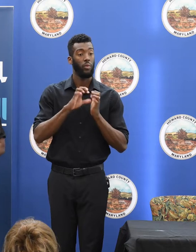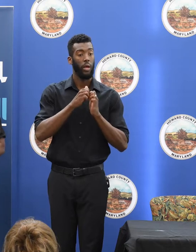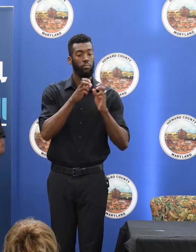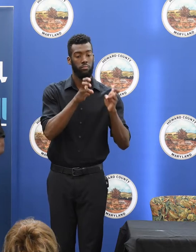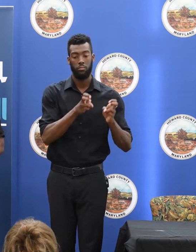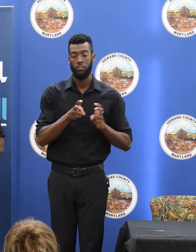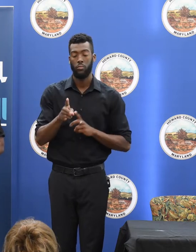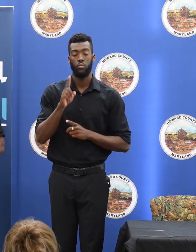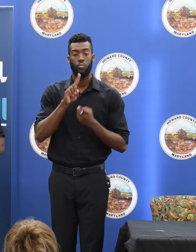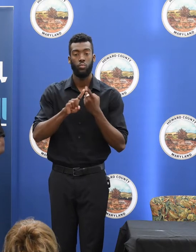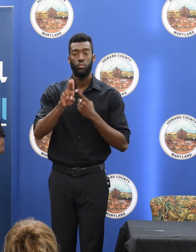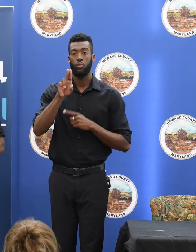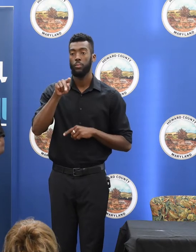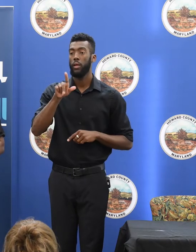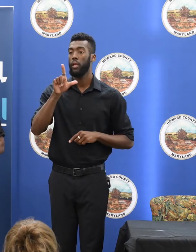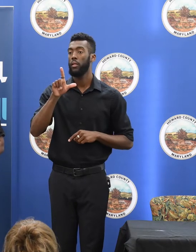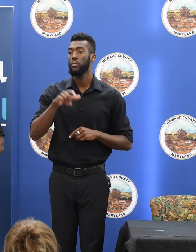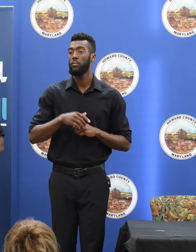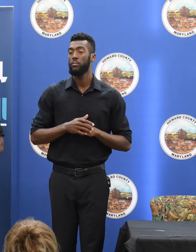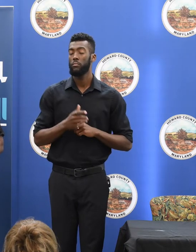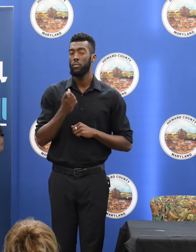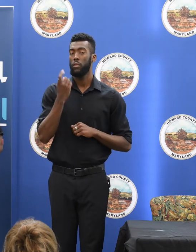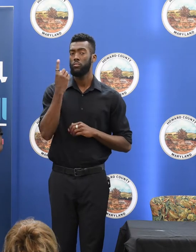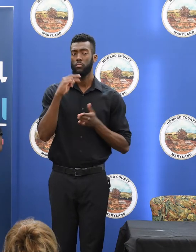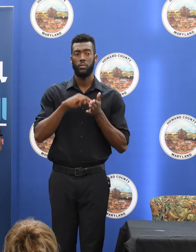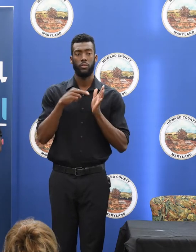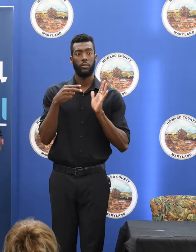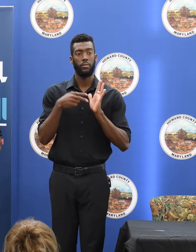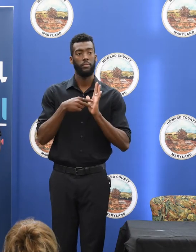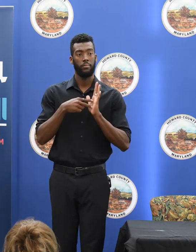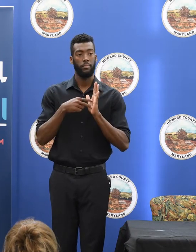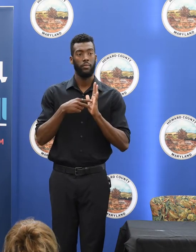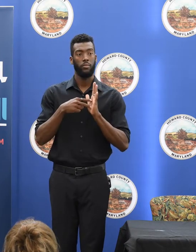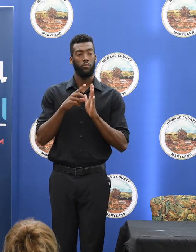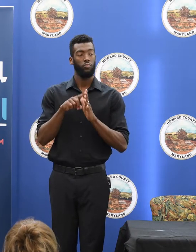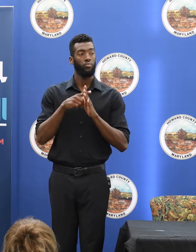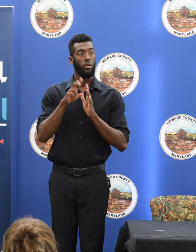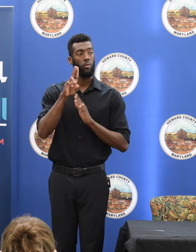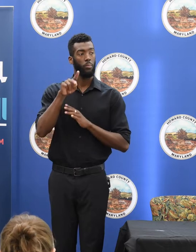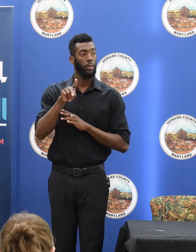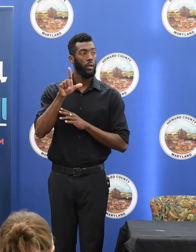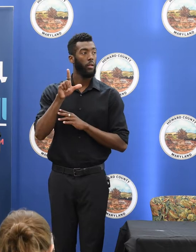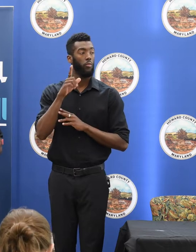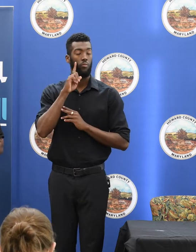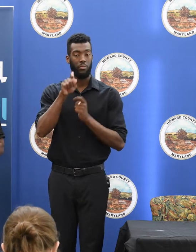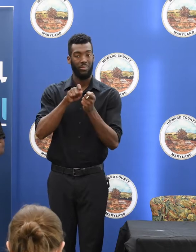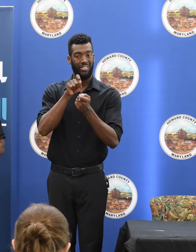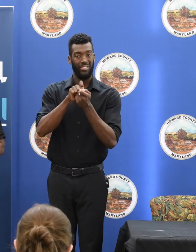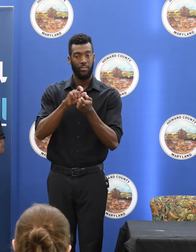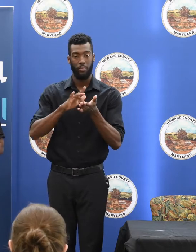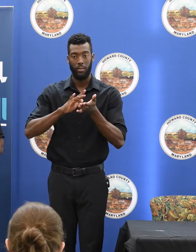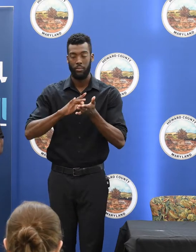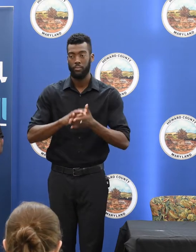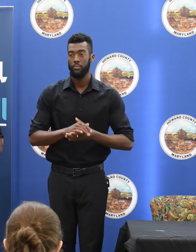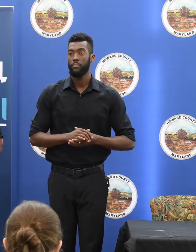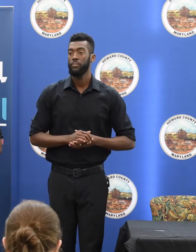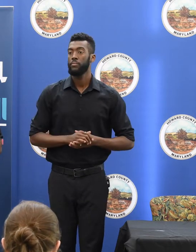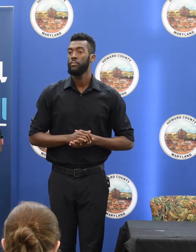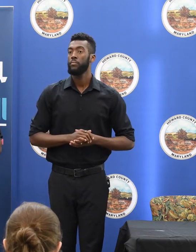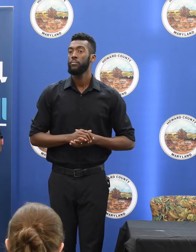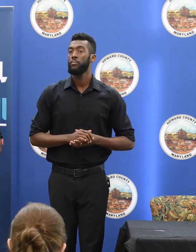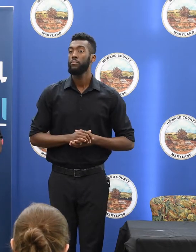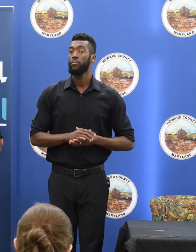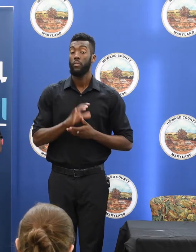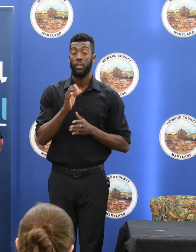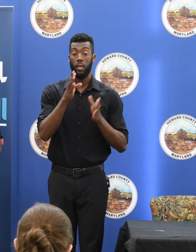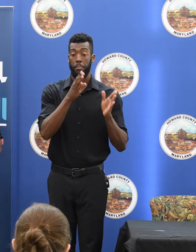recommendations? And really laying out what it means to implement upper payment limits for certain drugs. After that